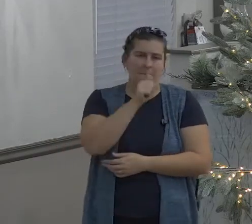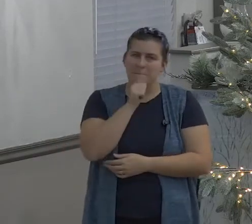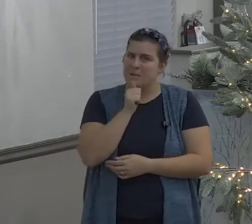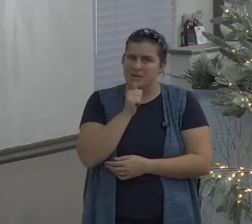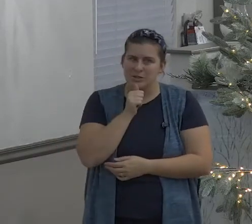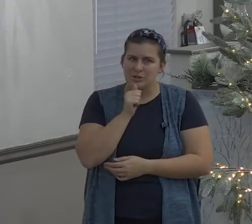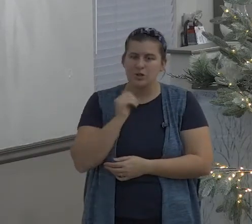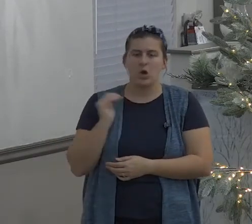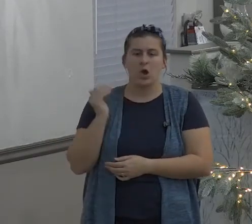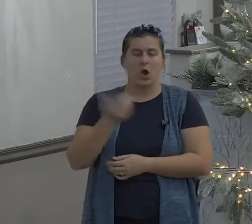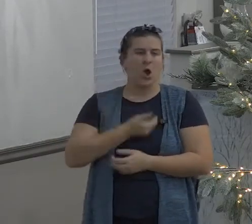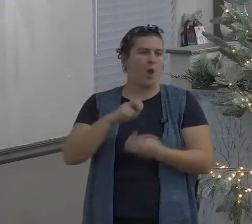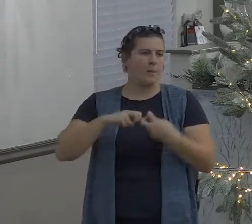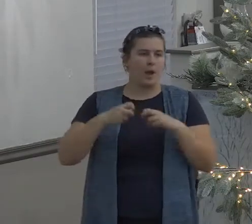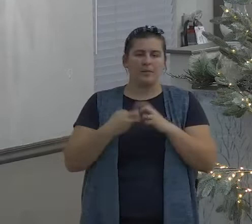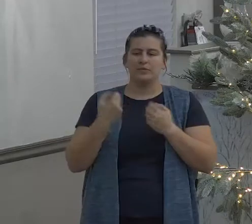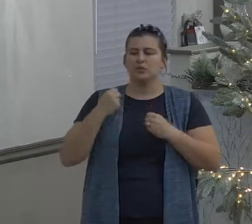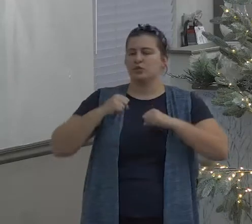questions listen ask questions